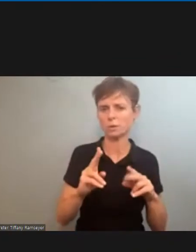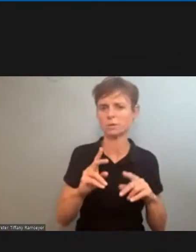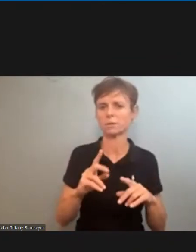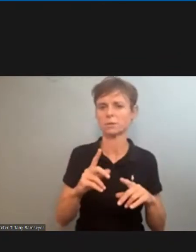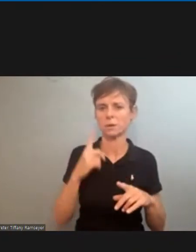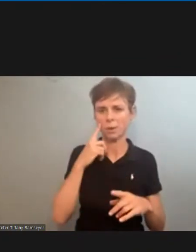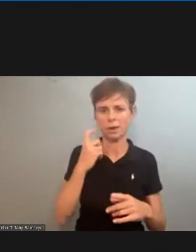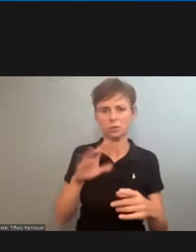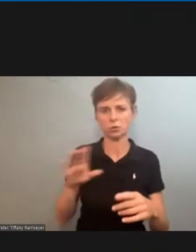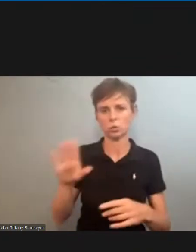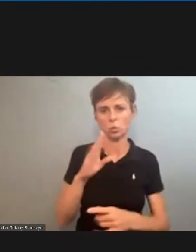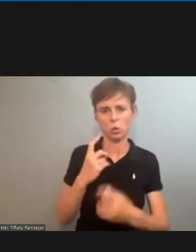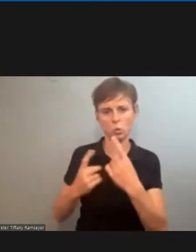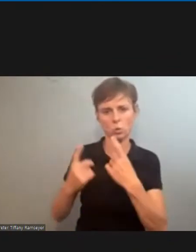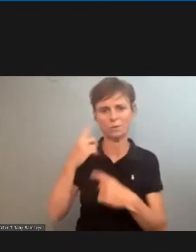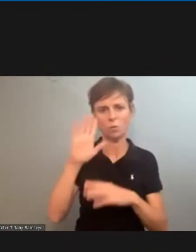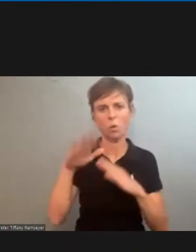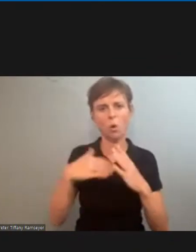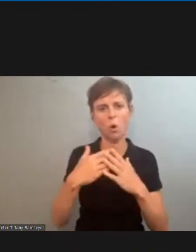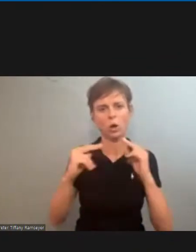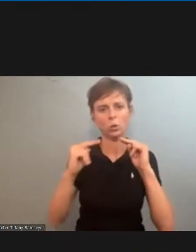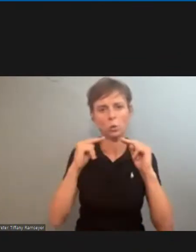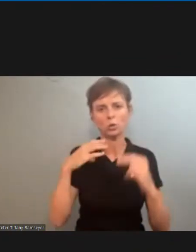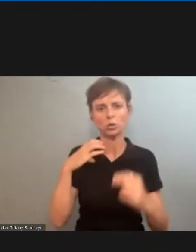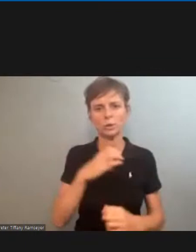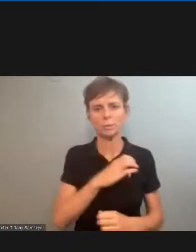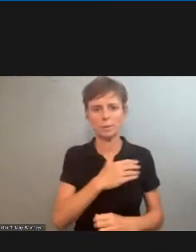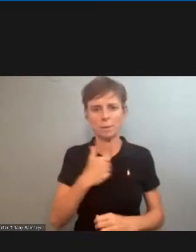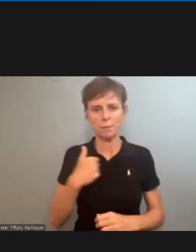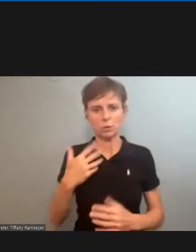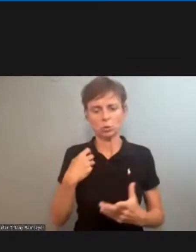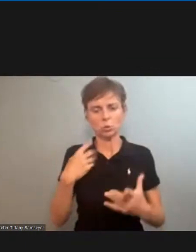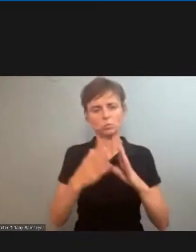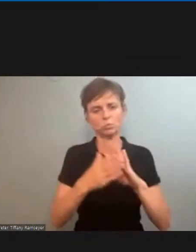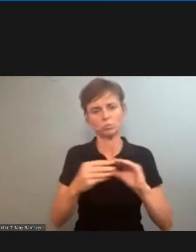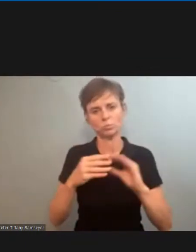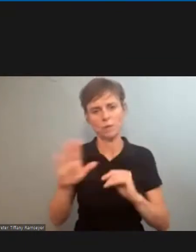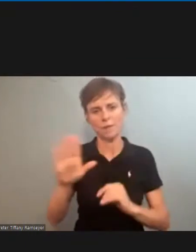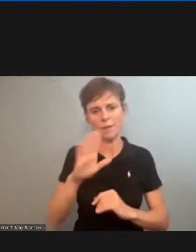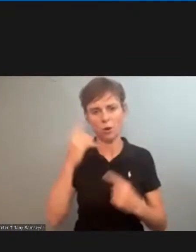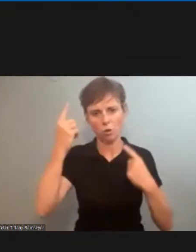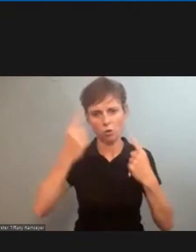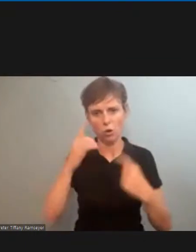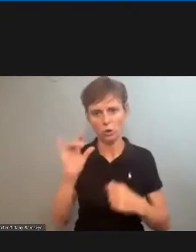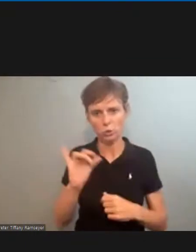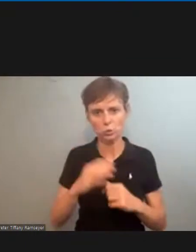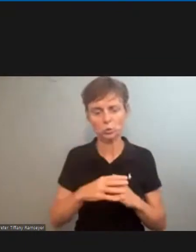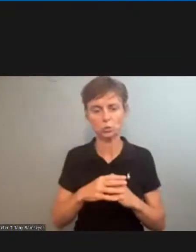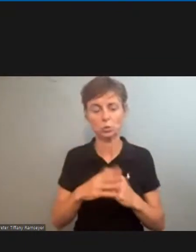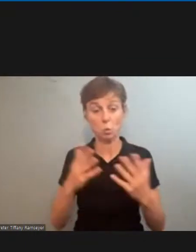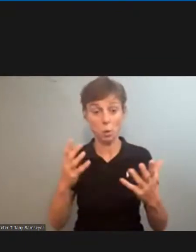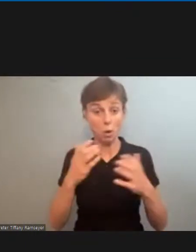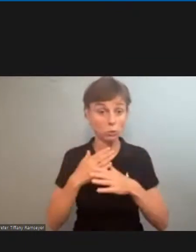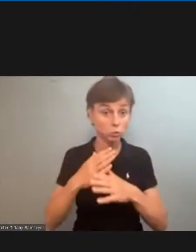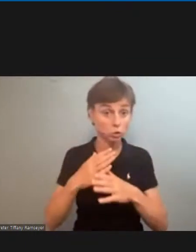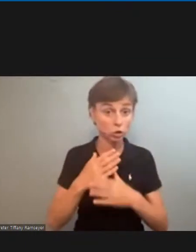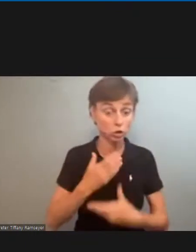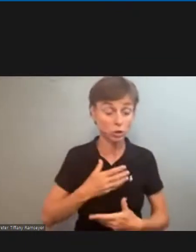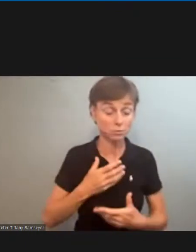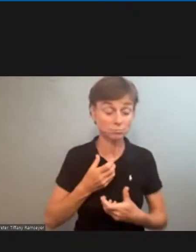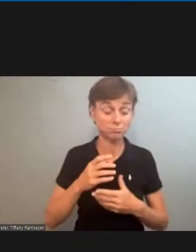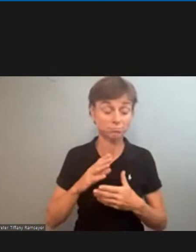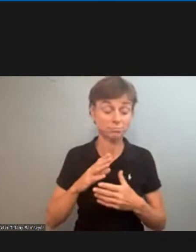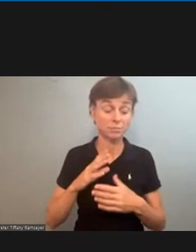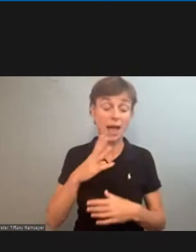negotiating committee members to be able to share some thoughts with you this evening so we're here to share and we're here to listen uh to your